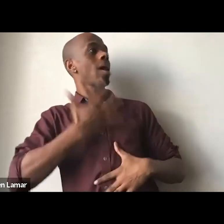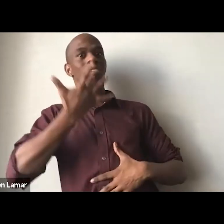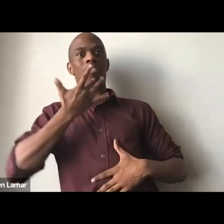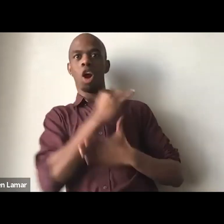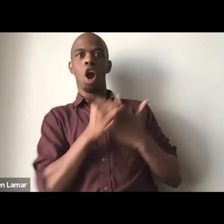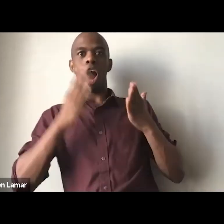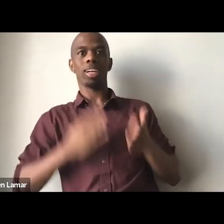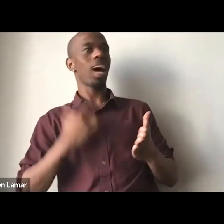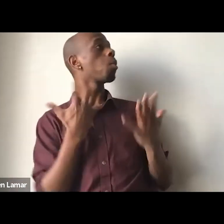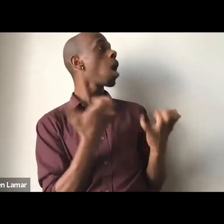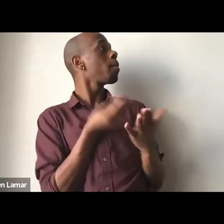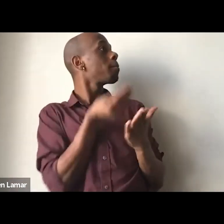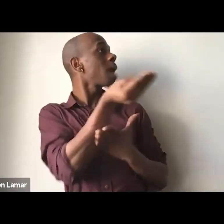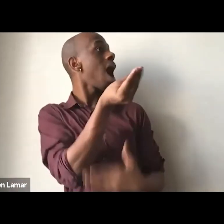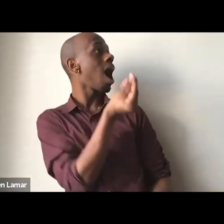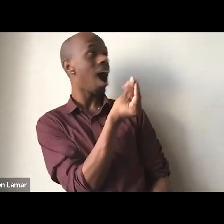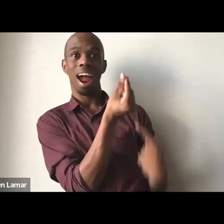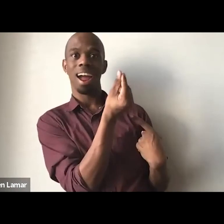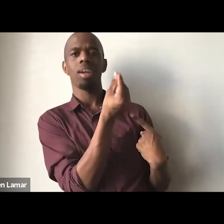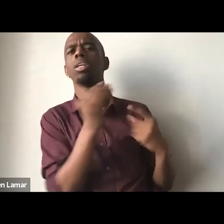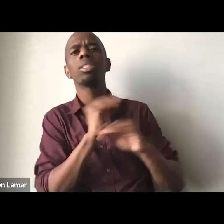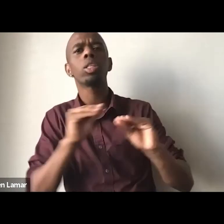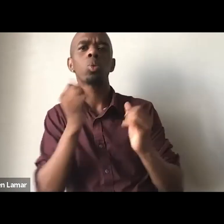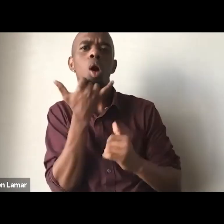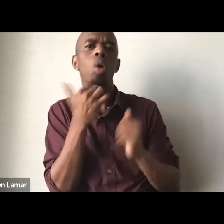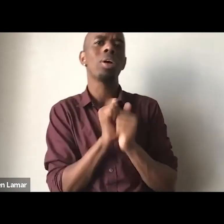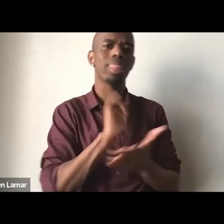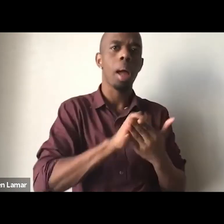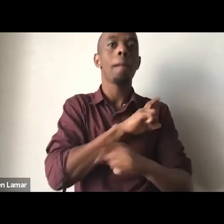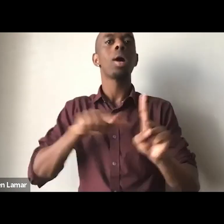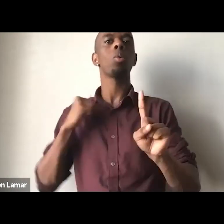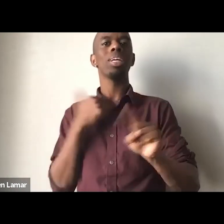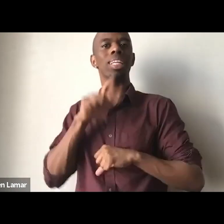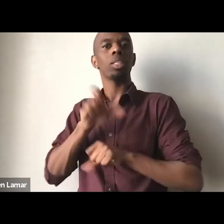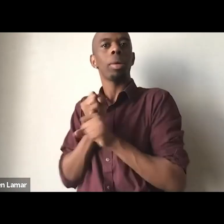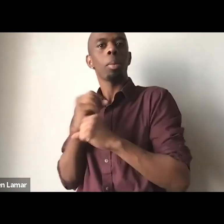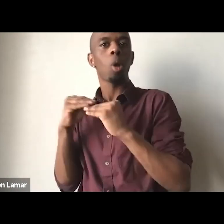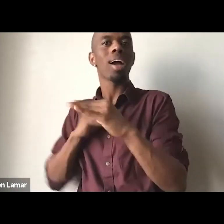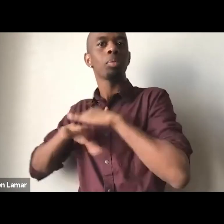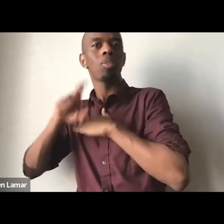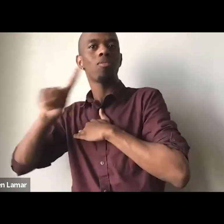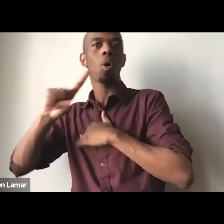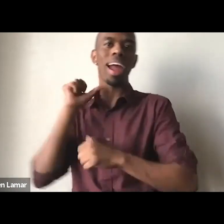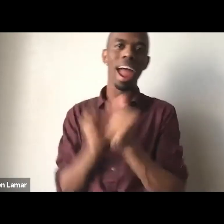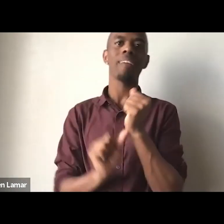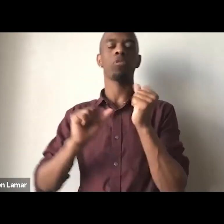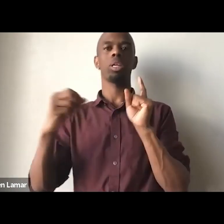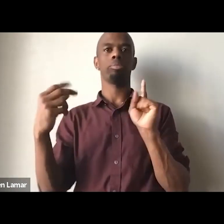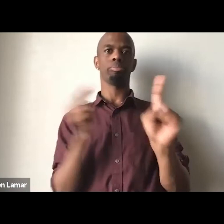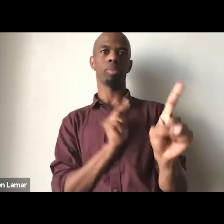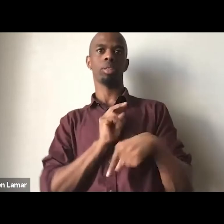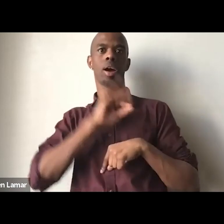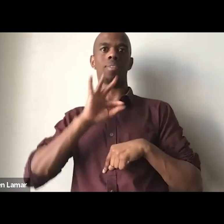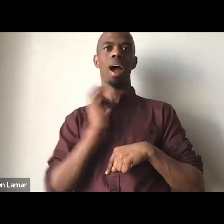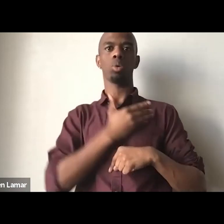then, you know, that's, that is what goes into every aspect of our society. So I am thrilled to be recognized